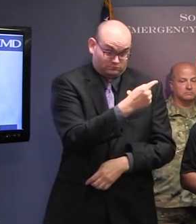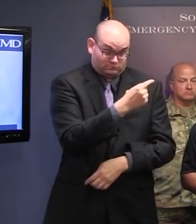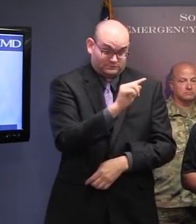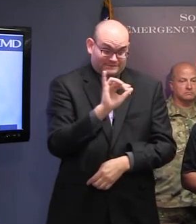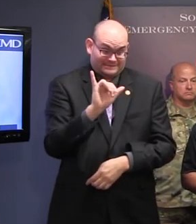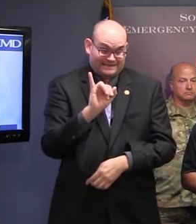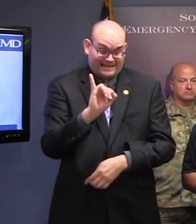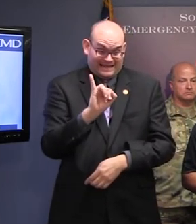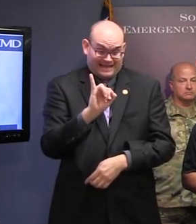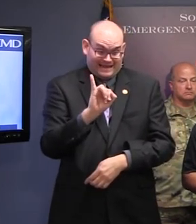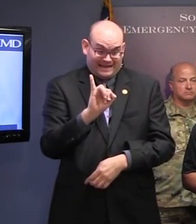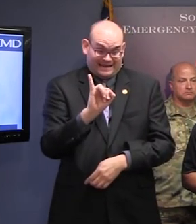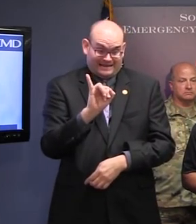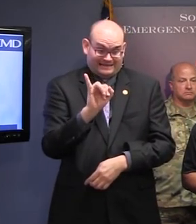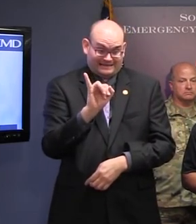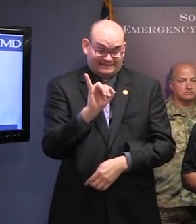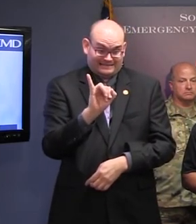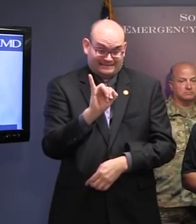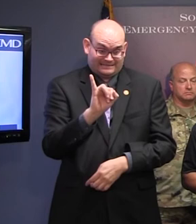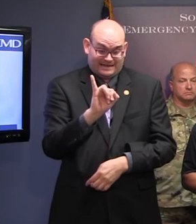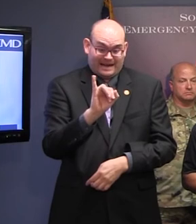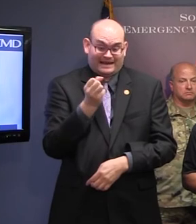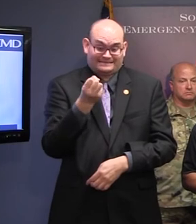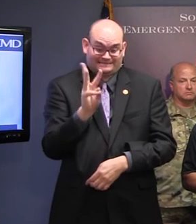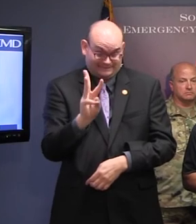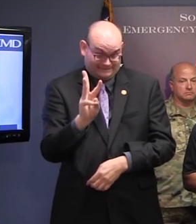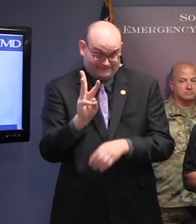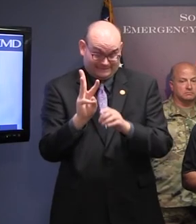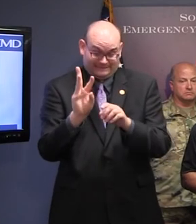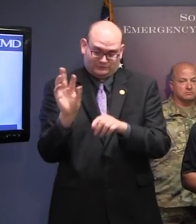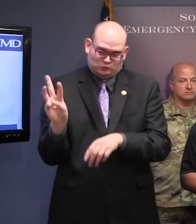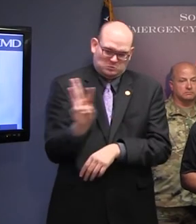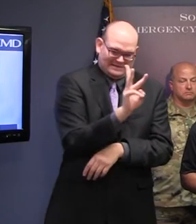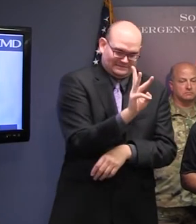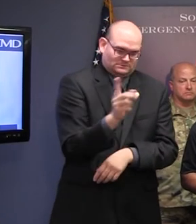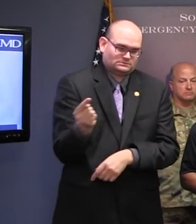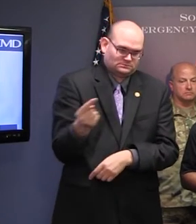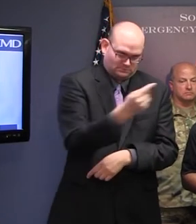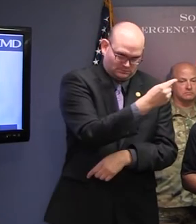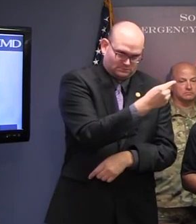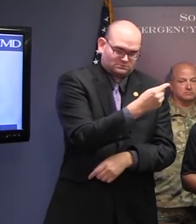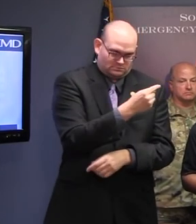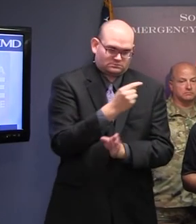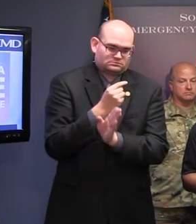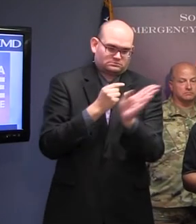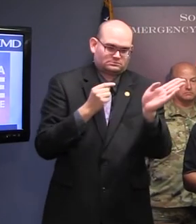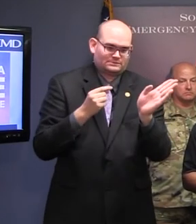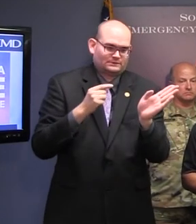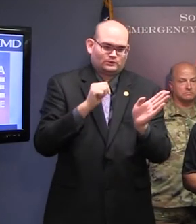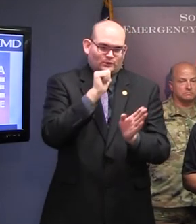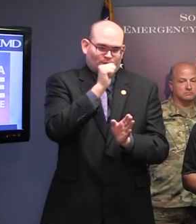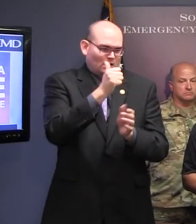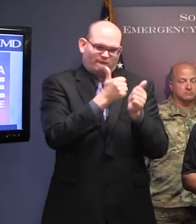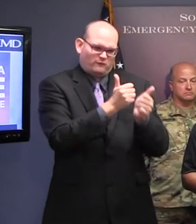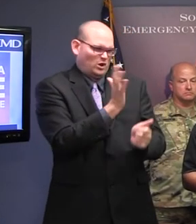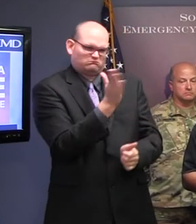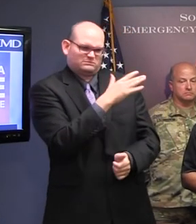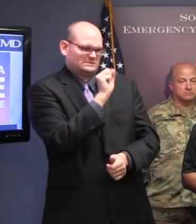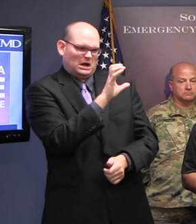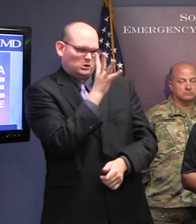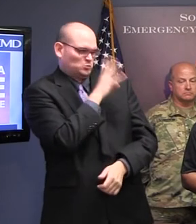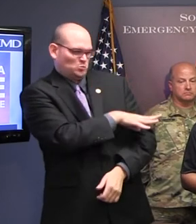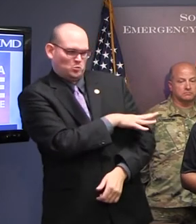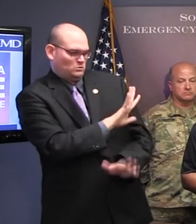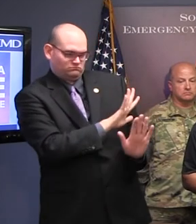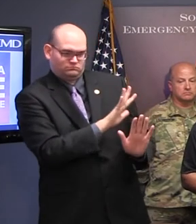Savannah area. So if they evacuate west, we would not evacuate south to interfere with their